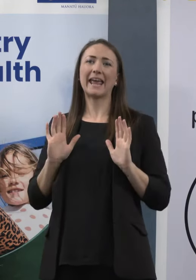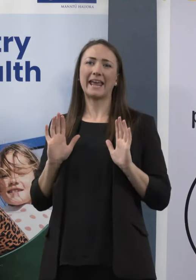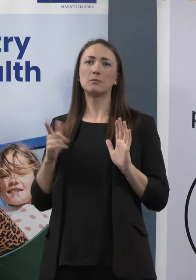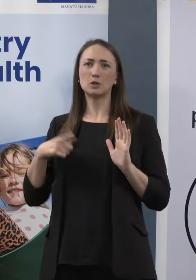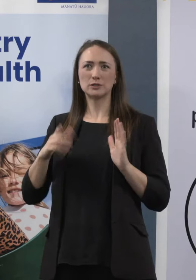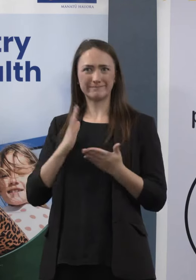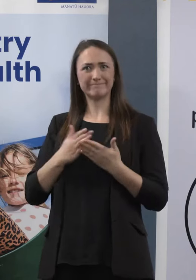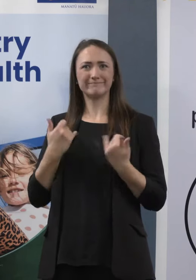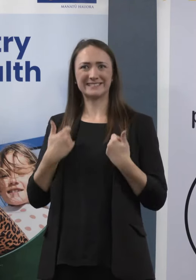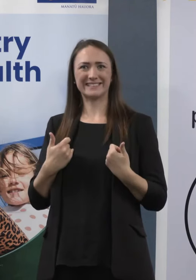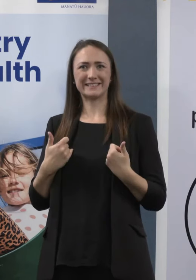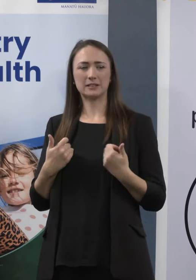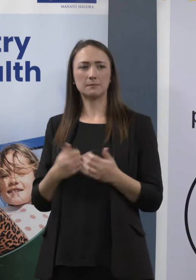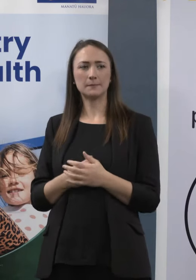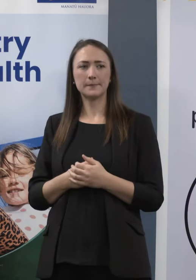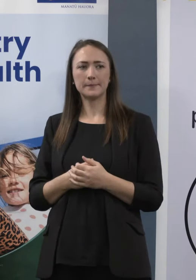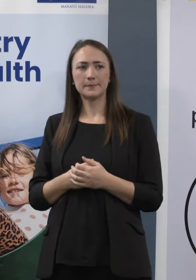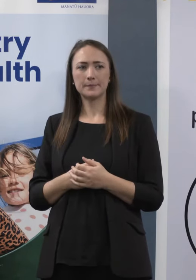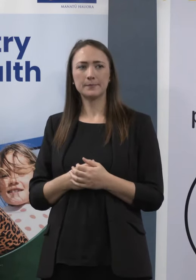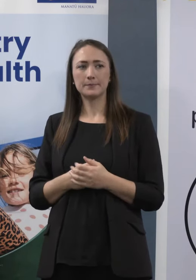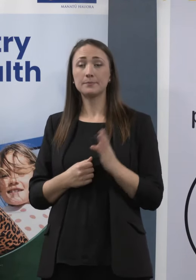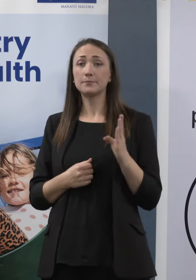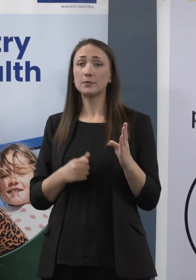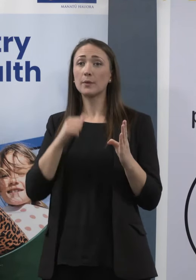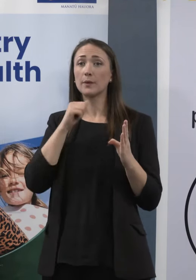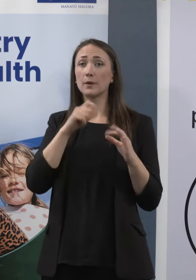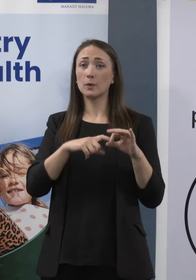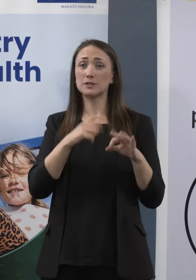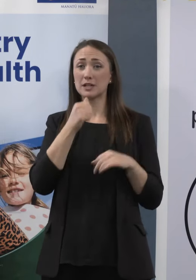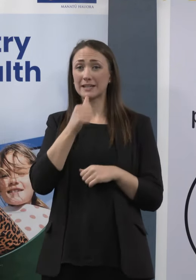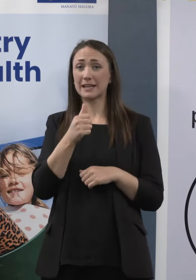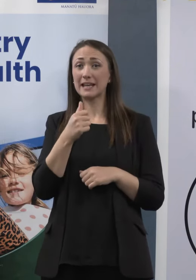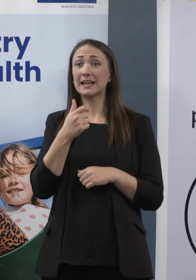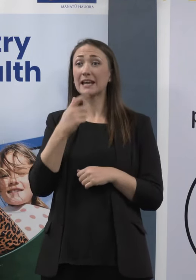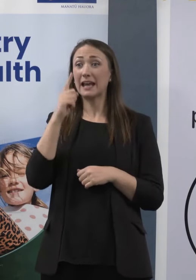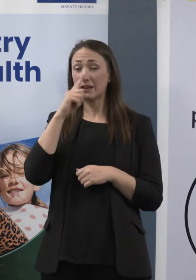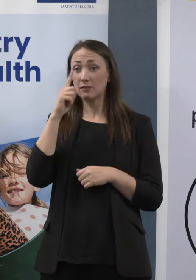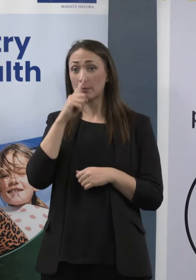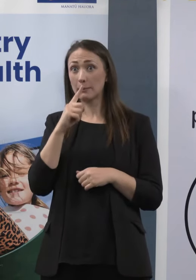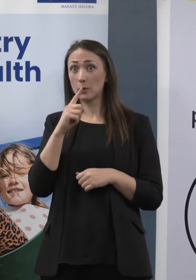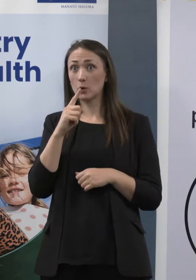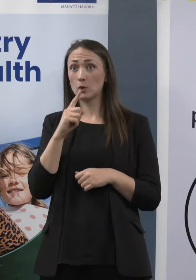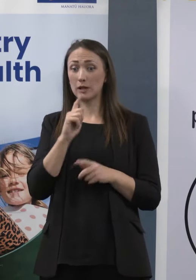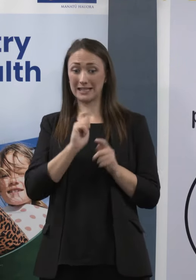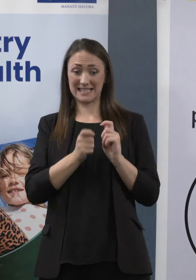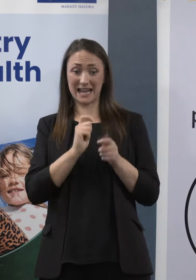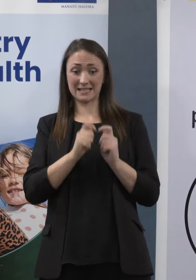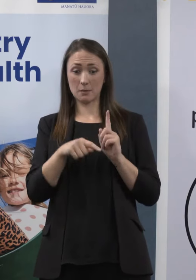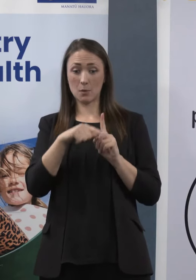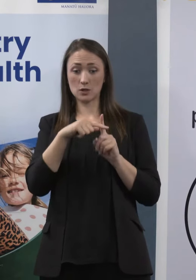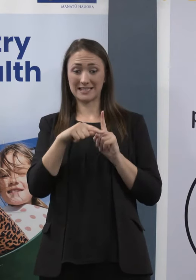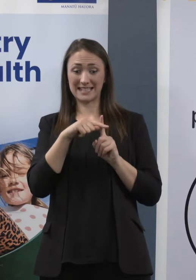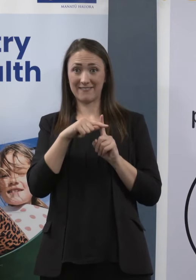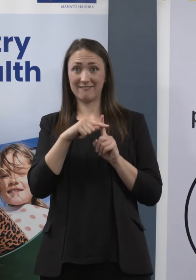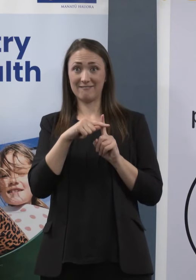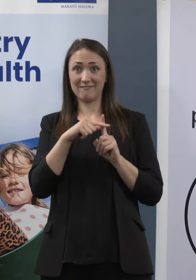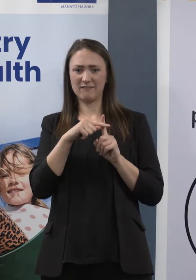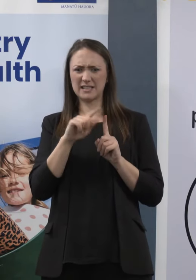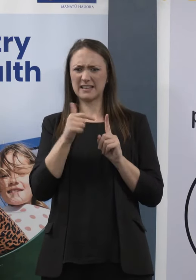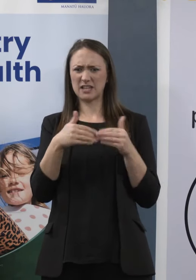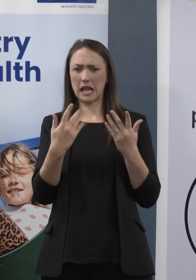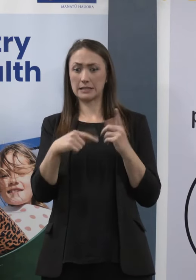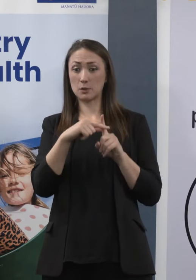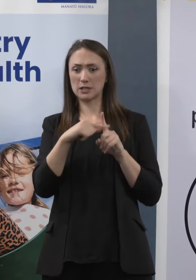people who have tested positive after that seven days with no symptoms, how many of them are likely to still be infectious? Do you have a sense of that? I don't have a sense. I'm happy to